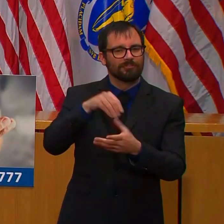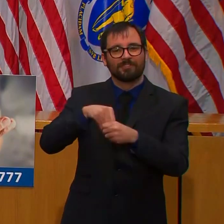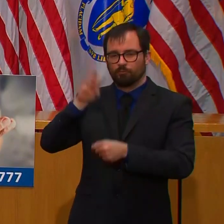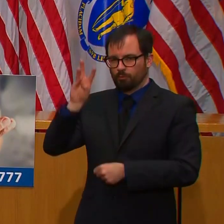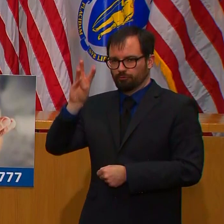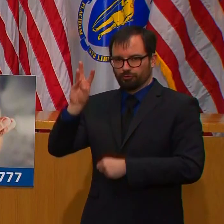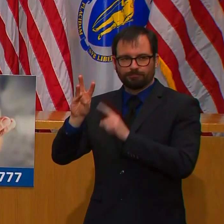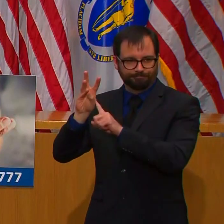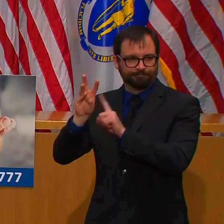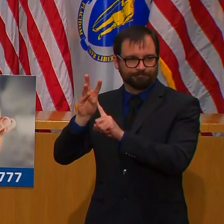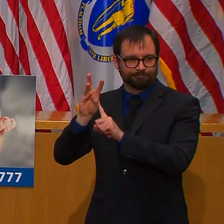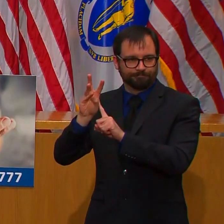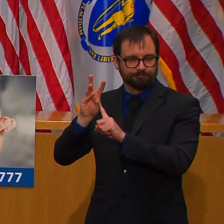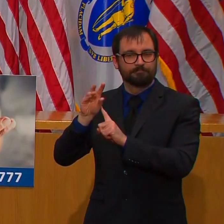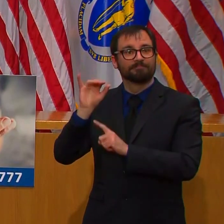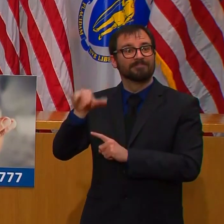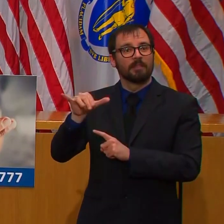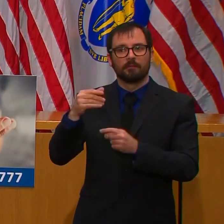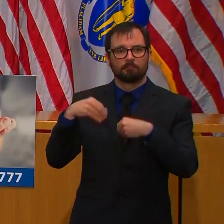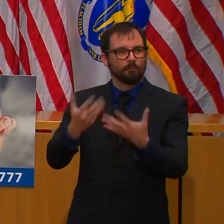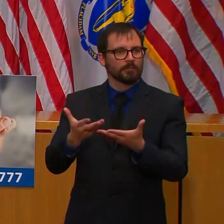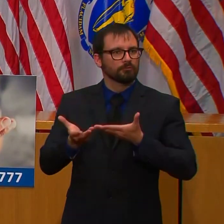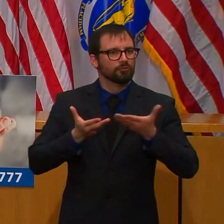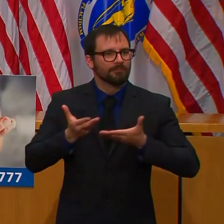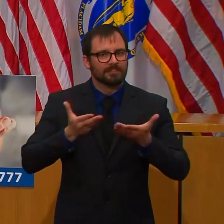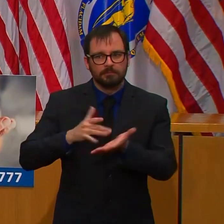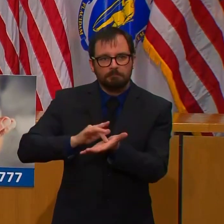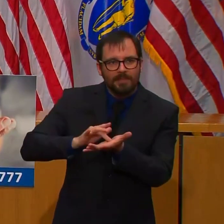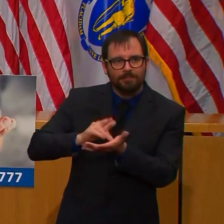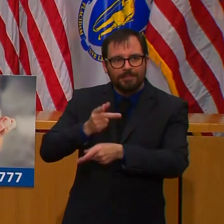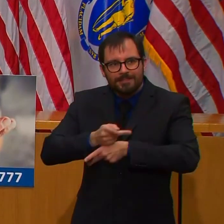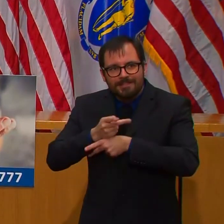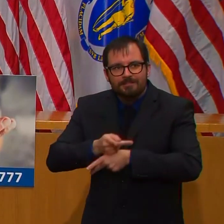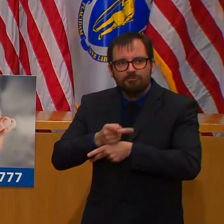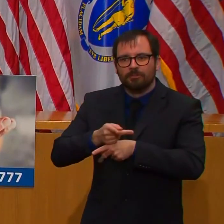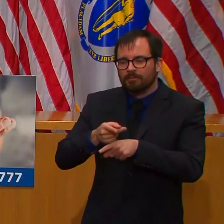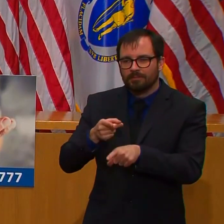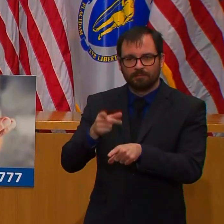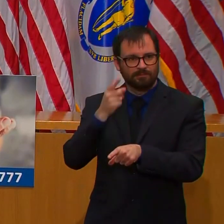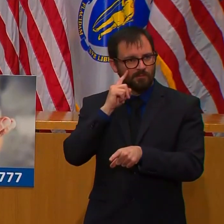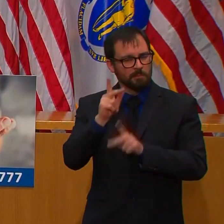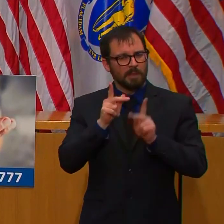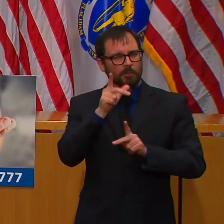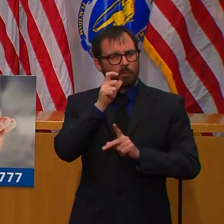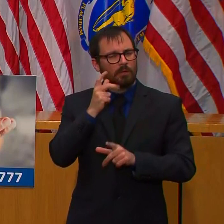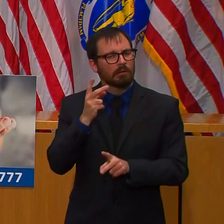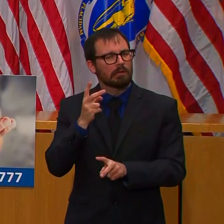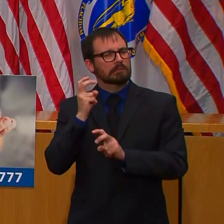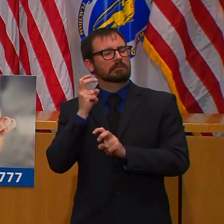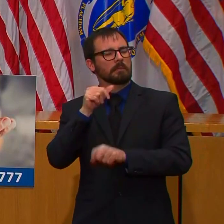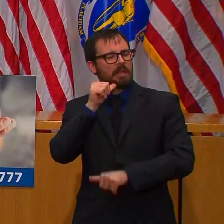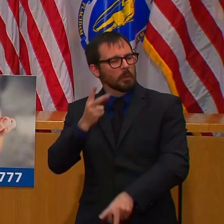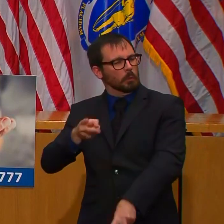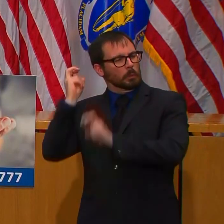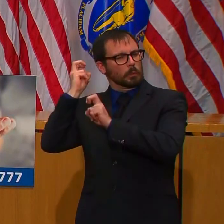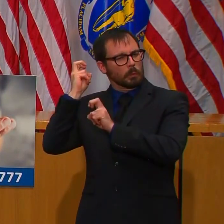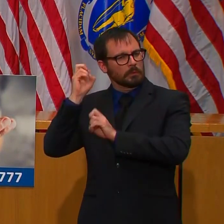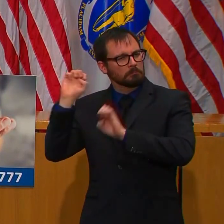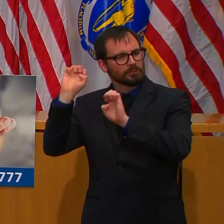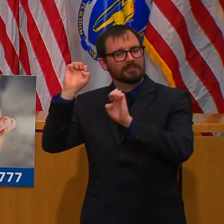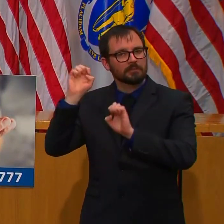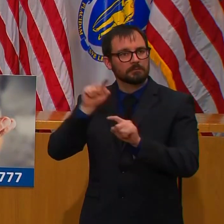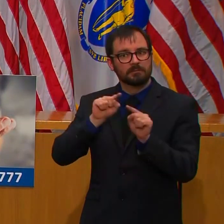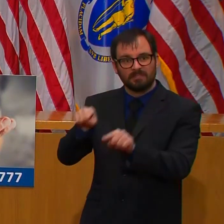monitoring. The facility will be stood up starting tomorrow when three tractor trailers will arrive in Worcester with the necessary